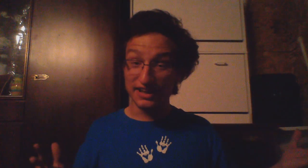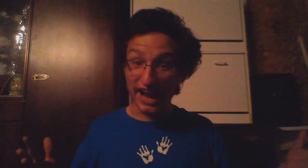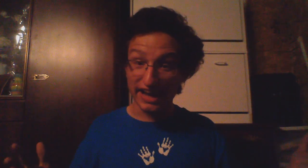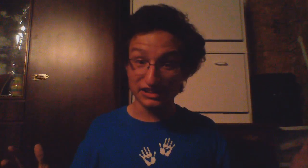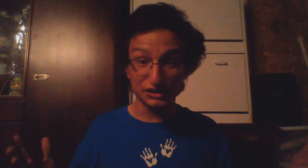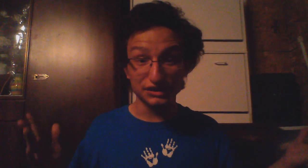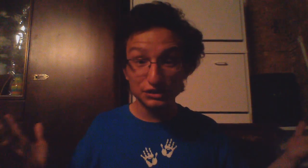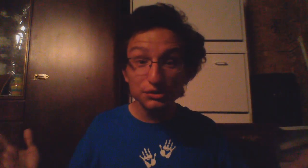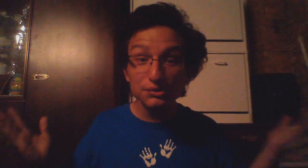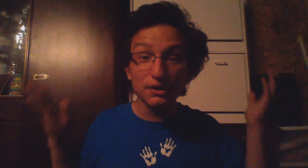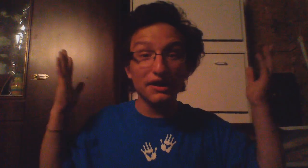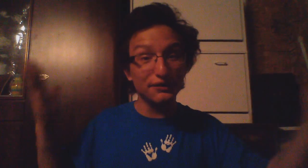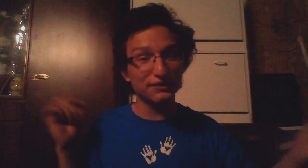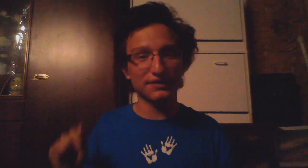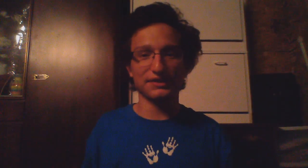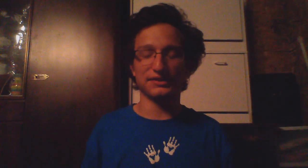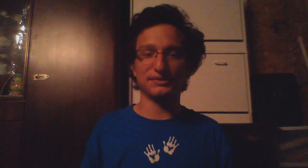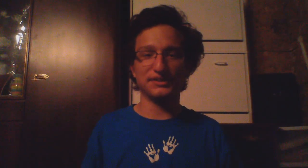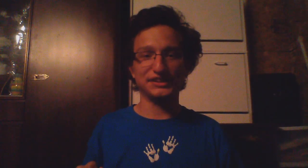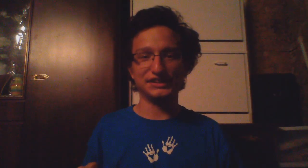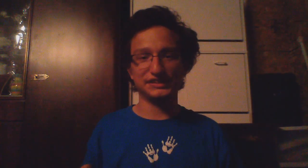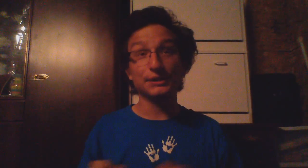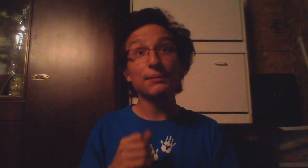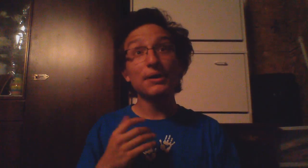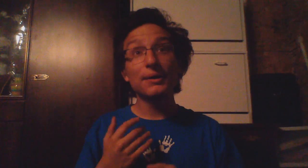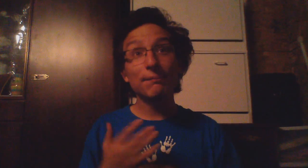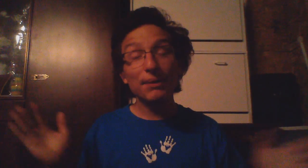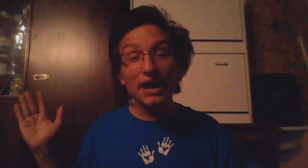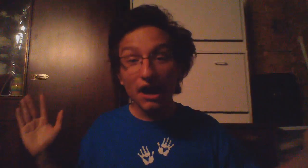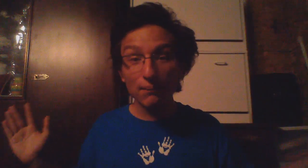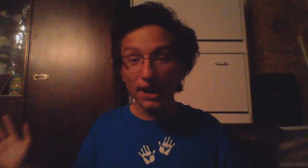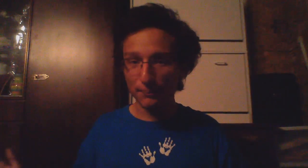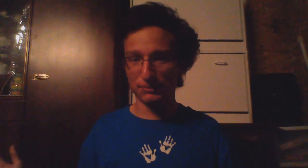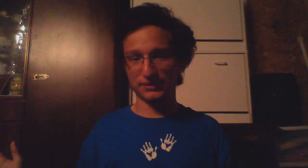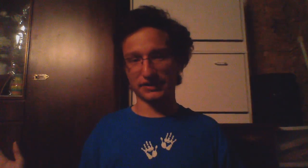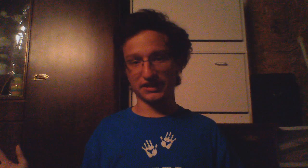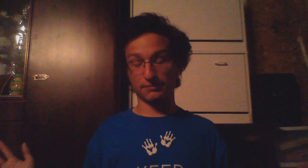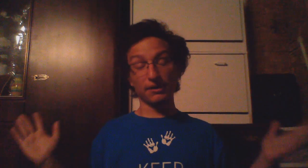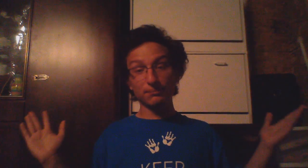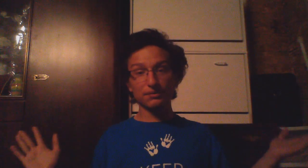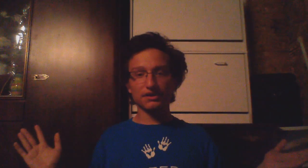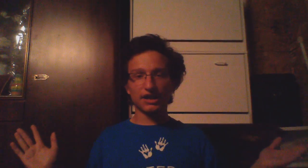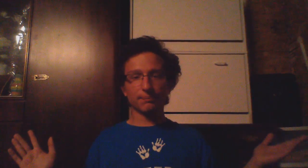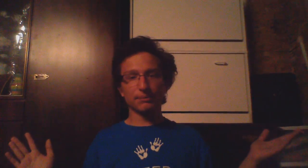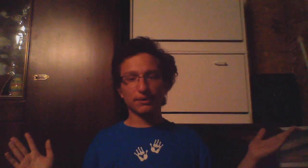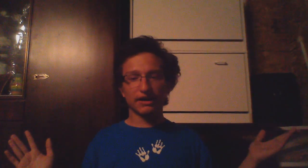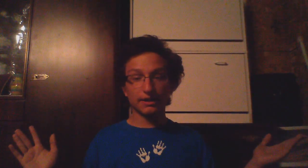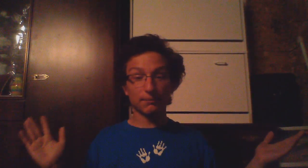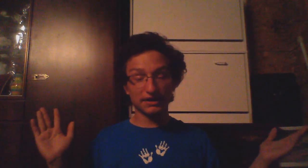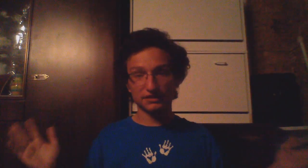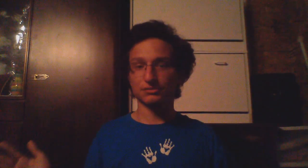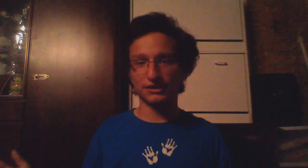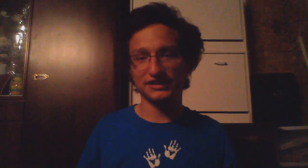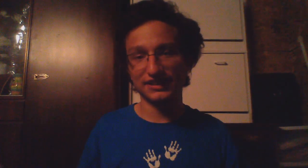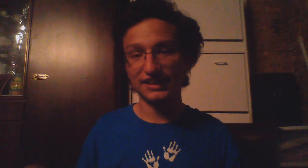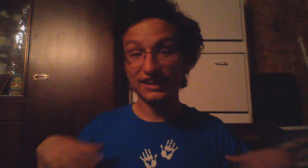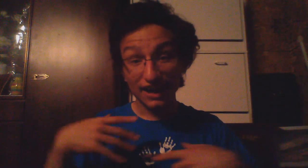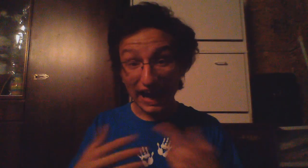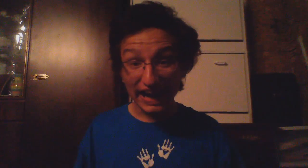actually to a really good relationship but I'm happy where I am I'm really happy where I am I just wish I